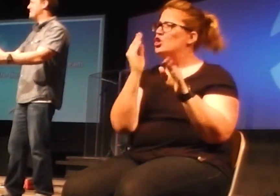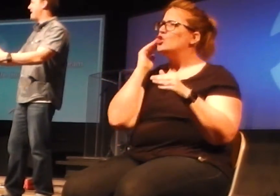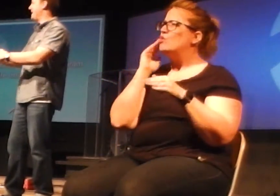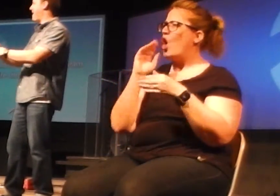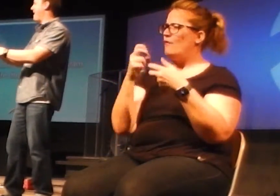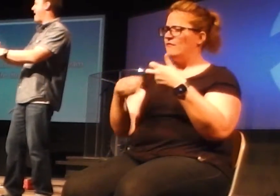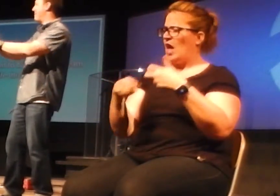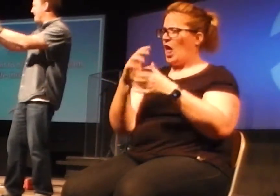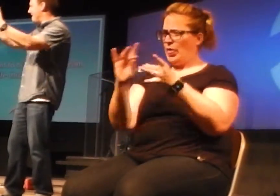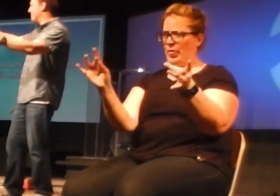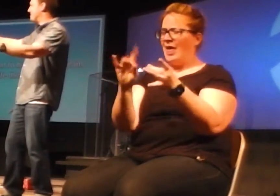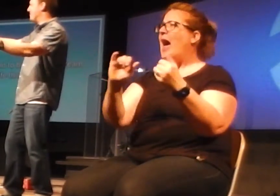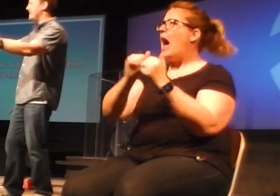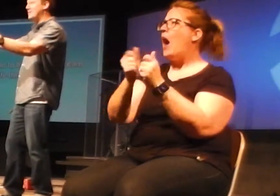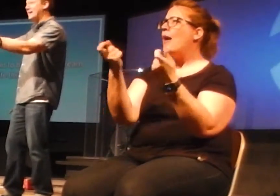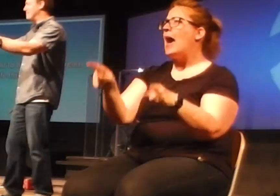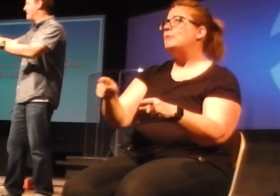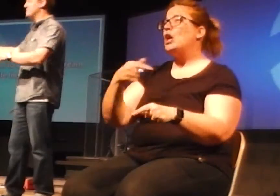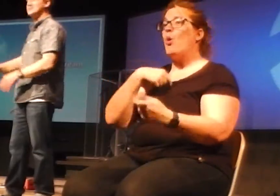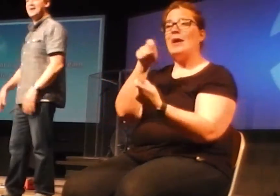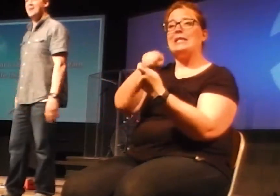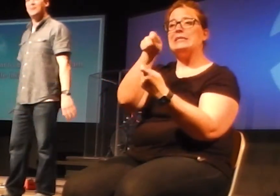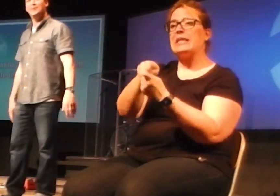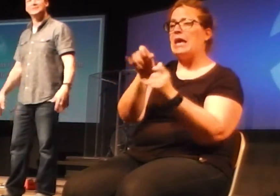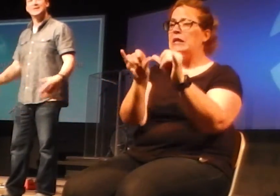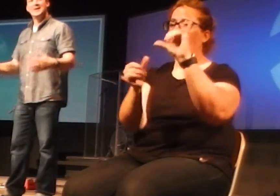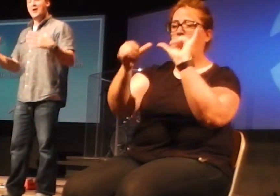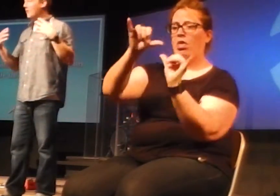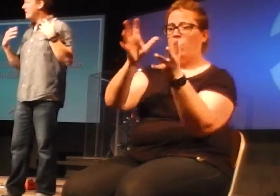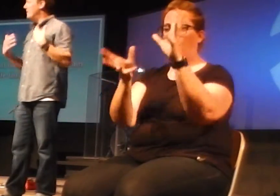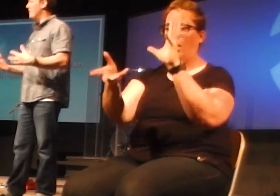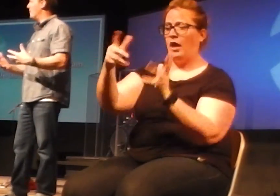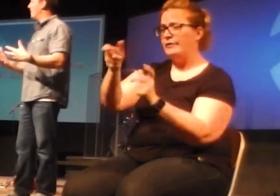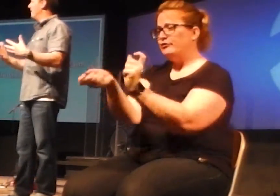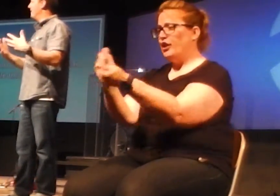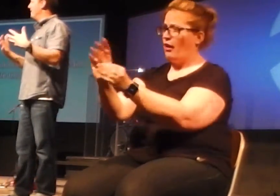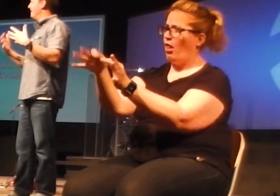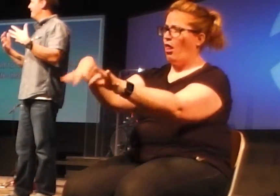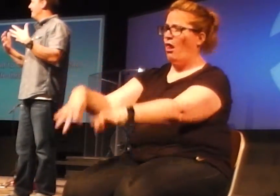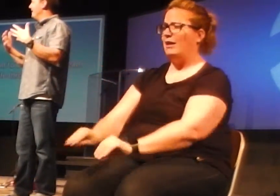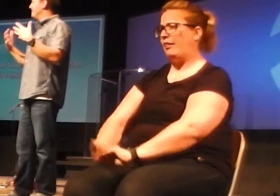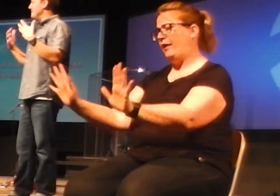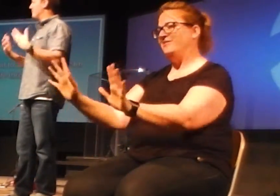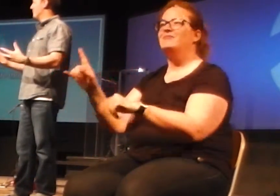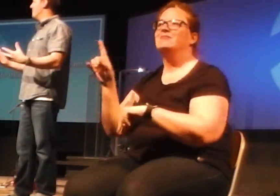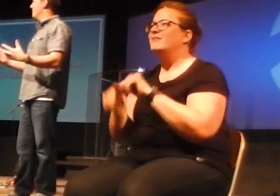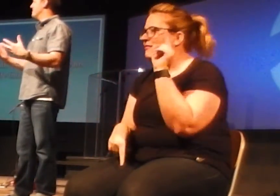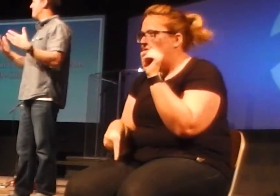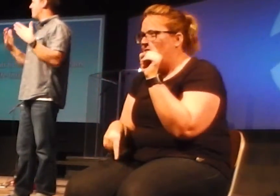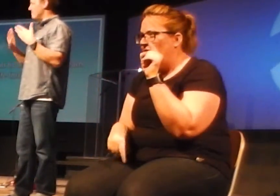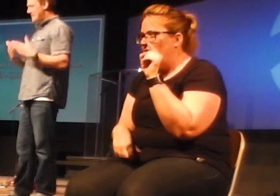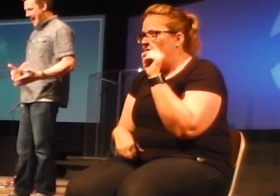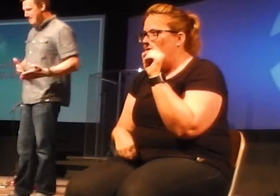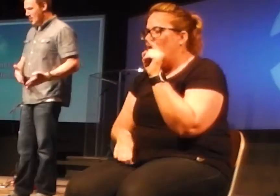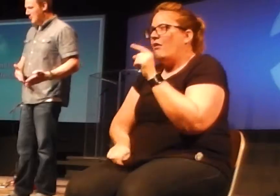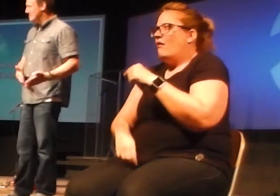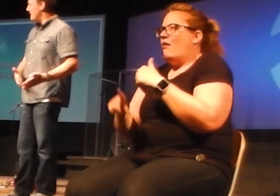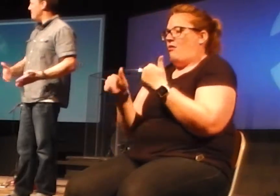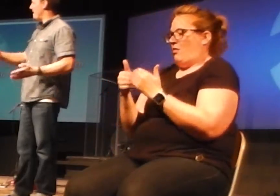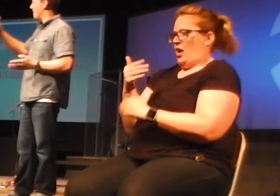exactly how it happened. Here's the exact dimensions of how it worked. All I know to be true is that from that moment, stepping back